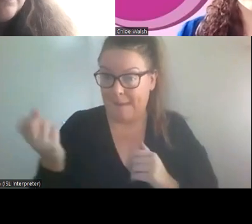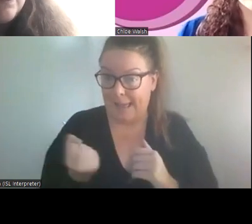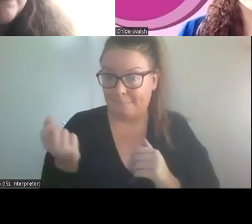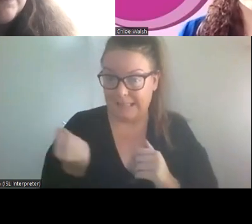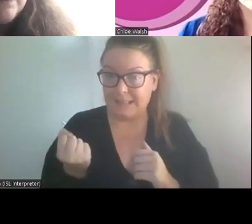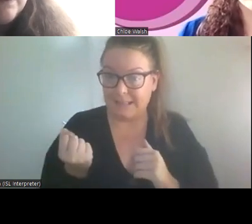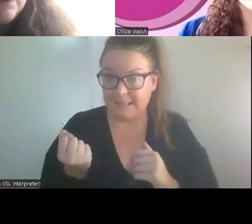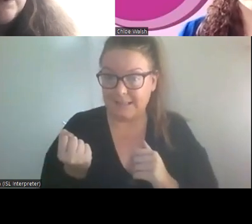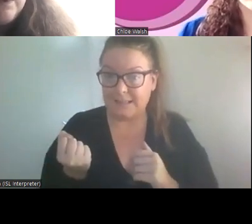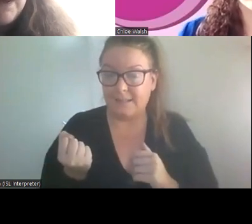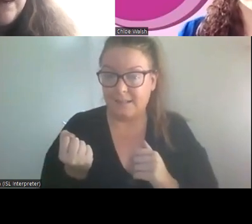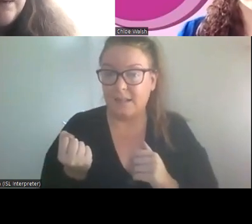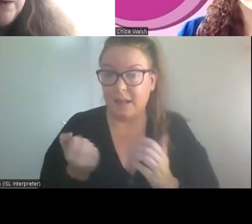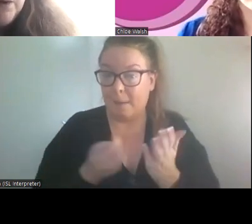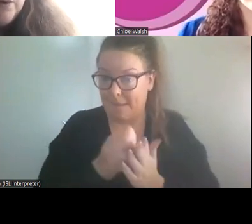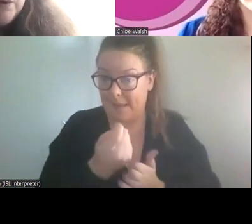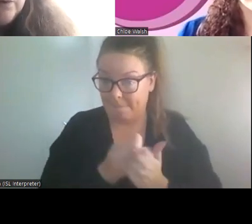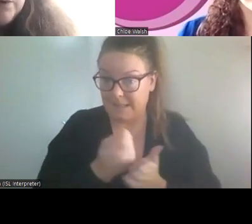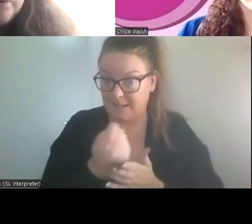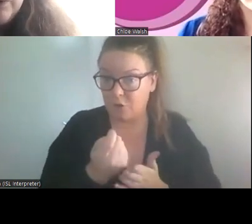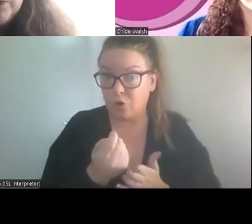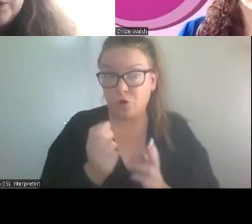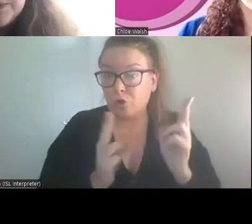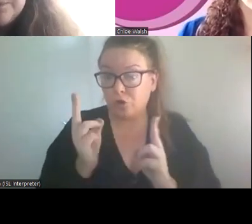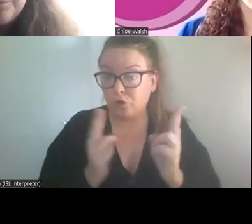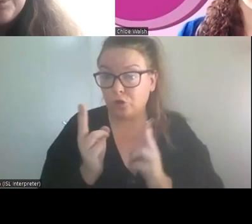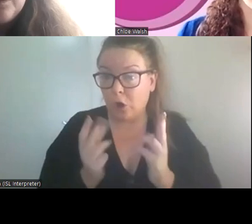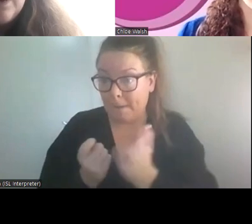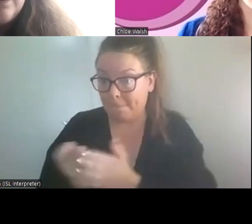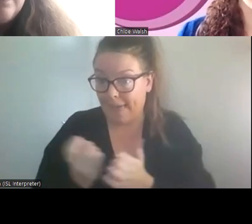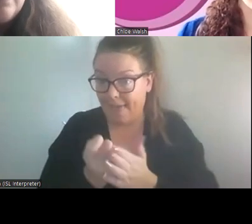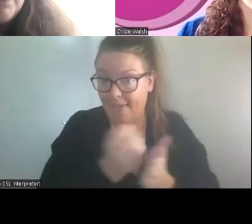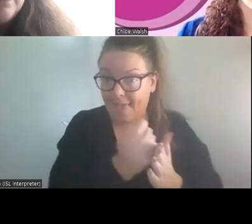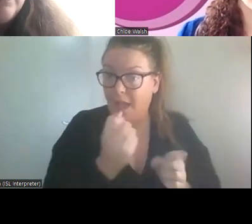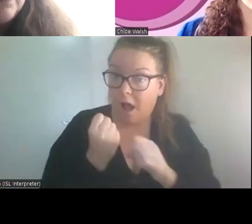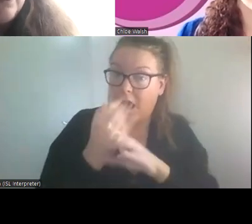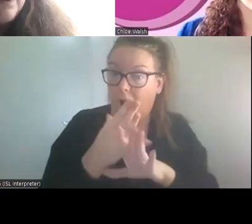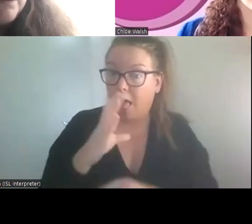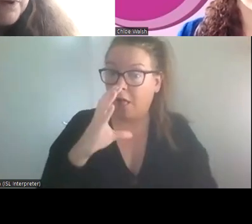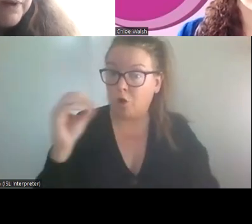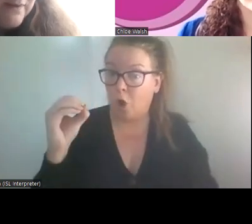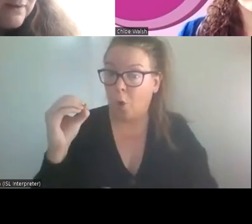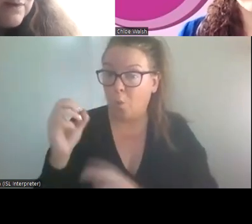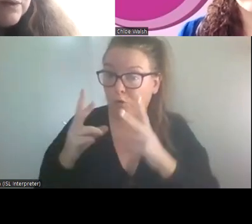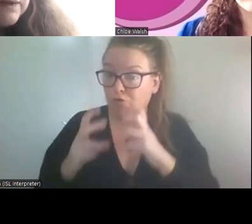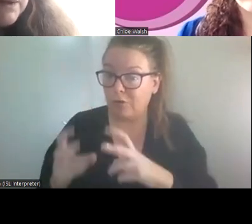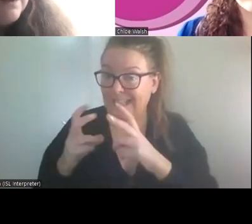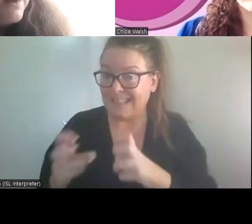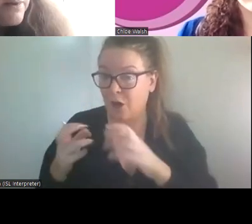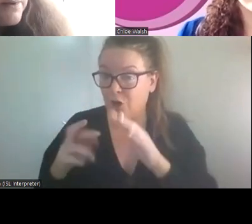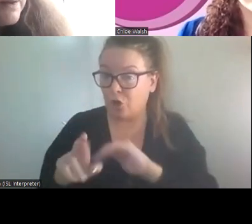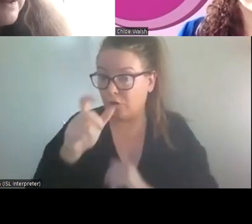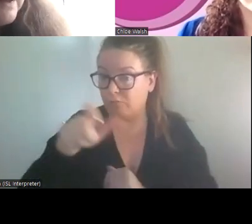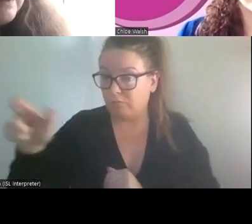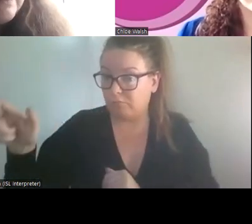So the question is, should we pay all co researchers? And if so, on what basis should that be